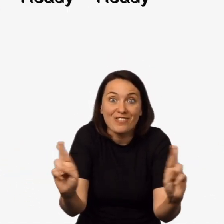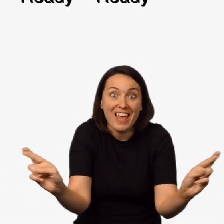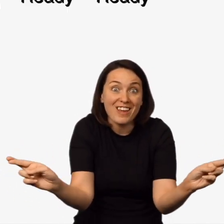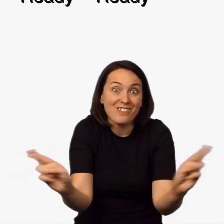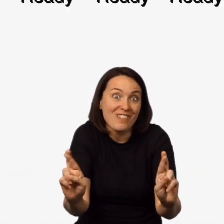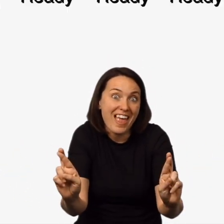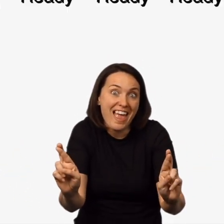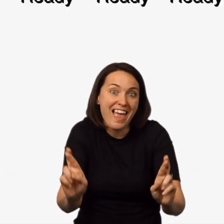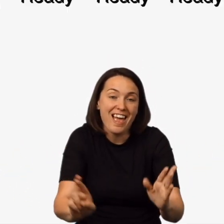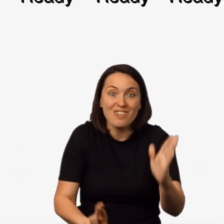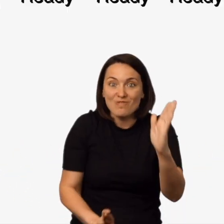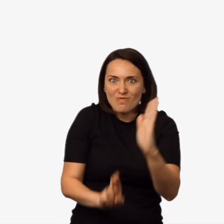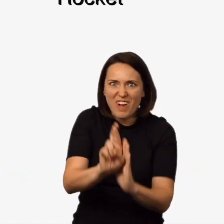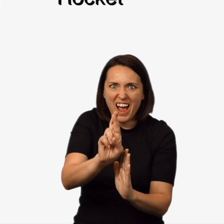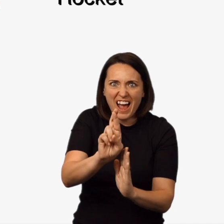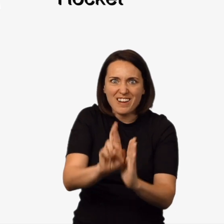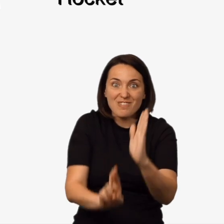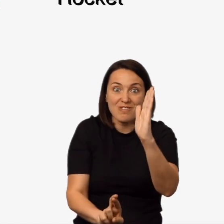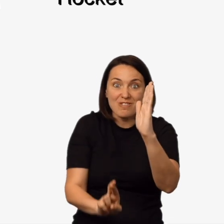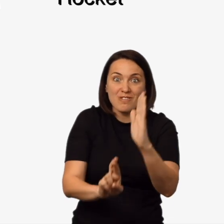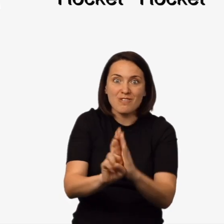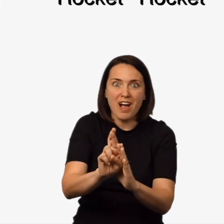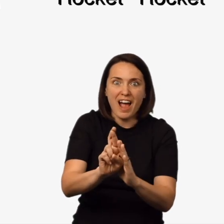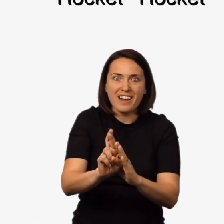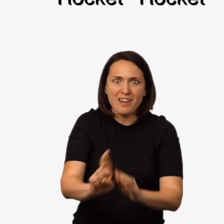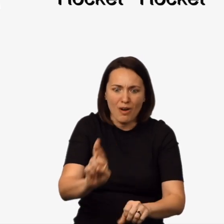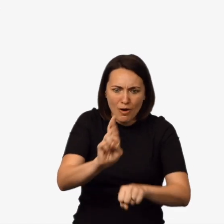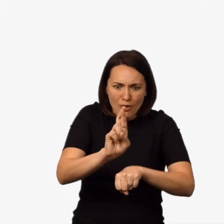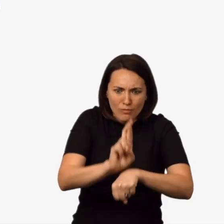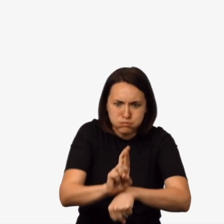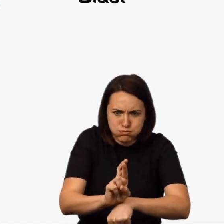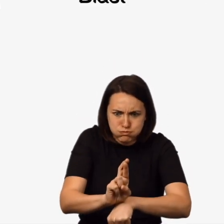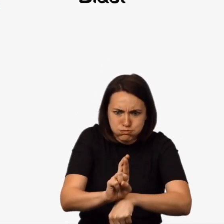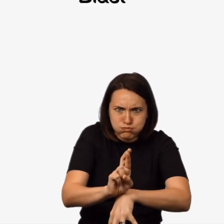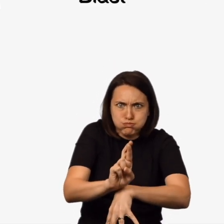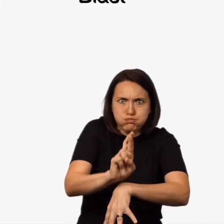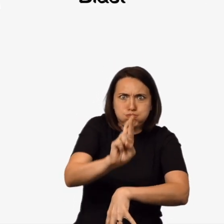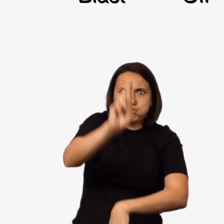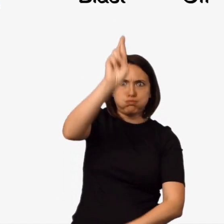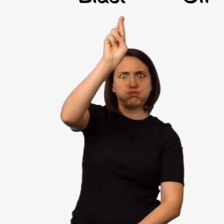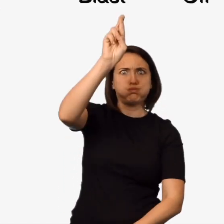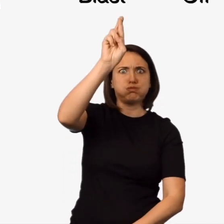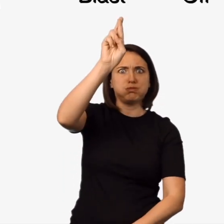ready, ready, ready, rocket, rocket, blast off,